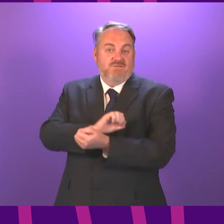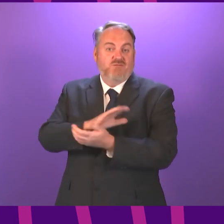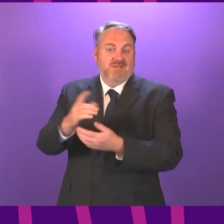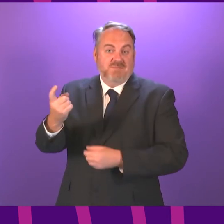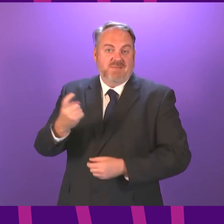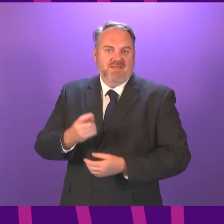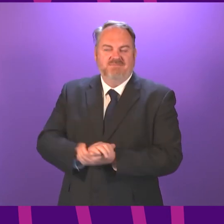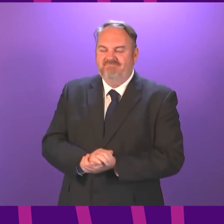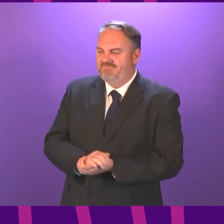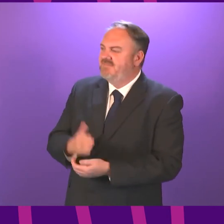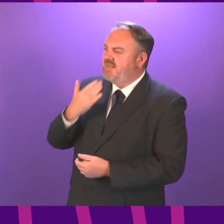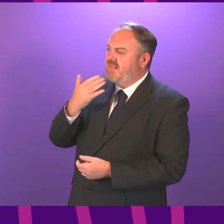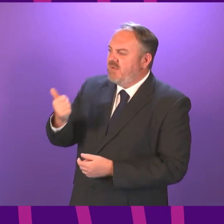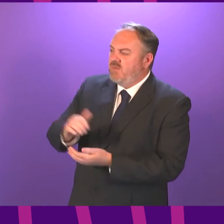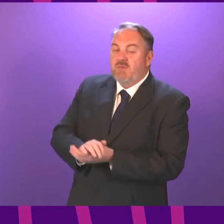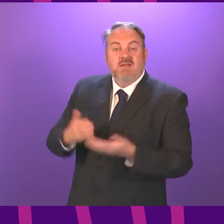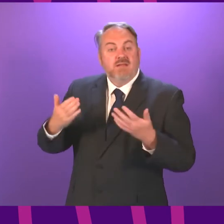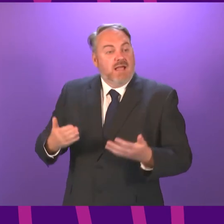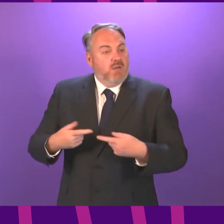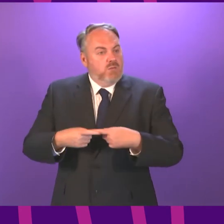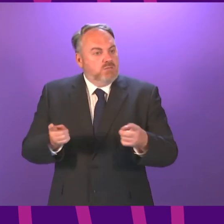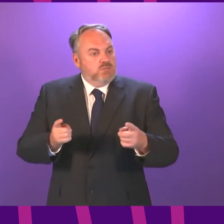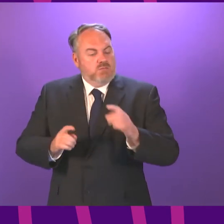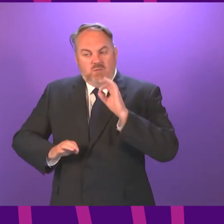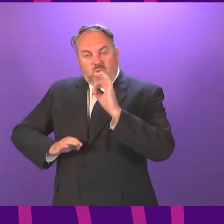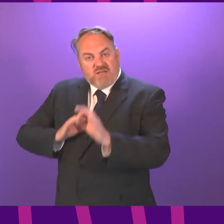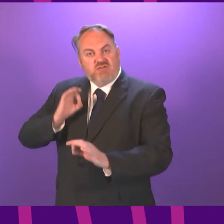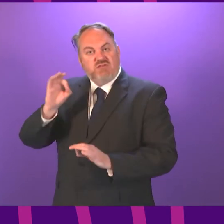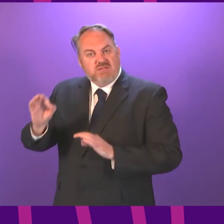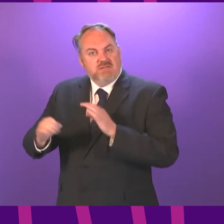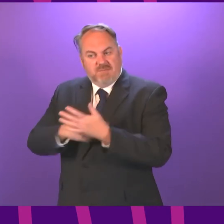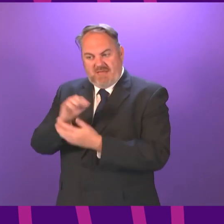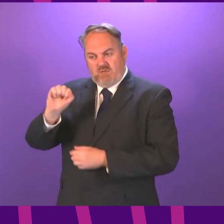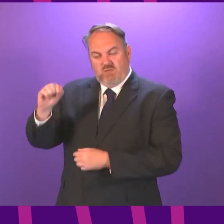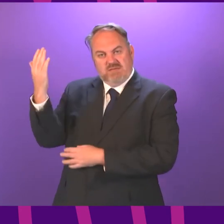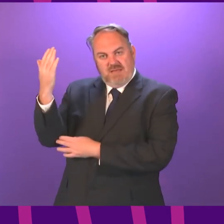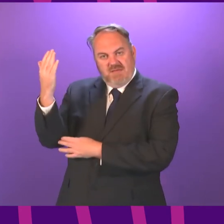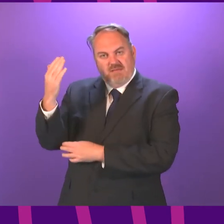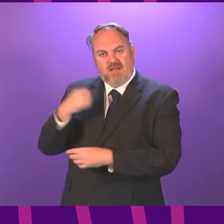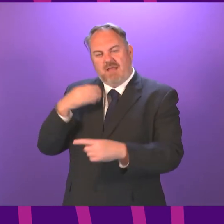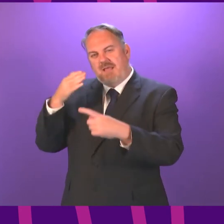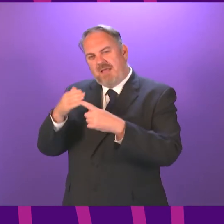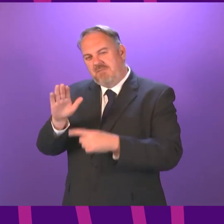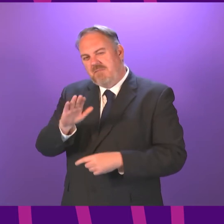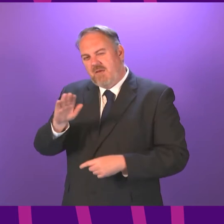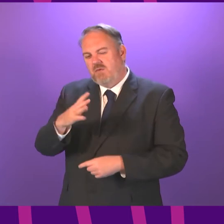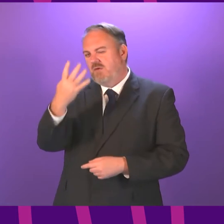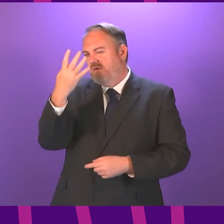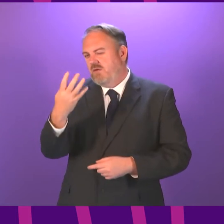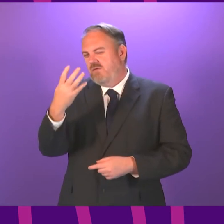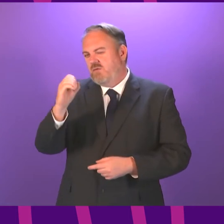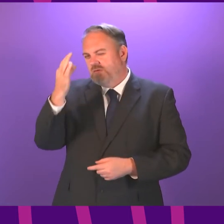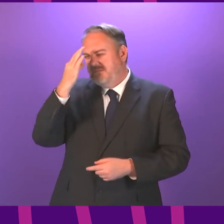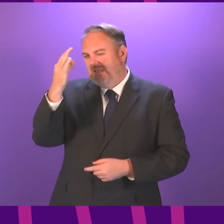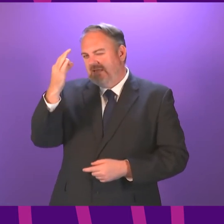Thank you. The First Minister will now take questions on the issues raised in her statement. I intend to allow around 40 minutes for